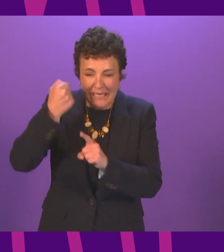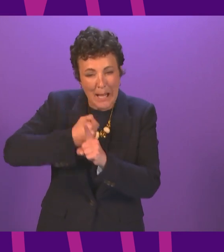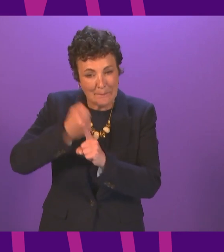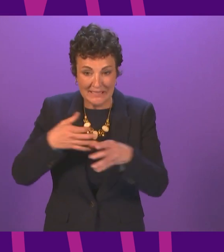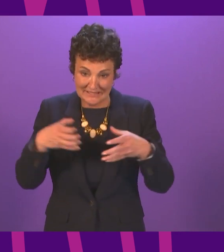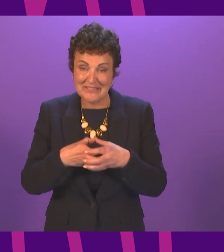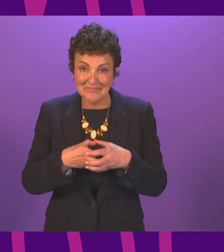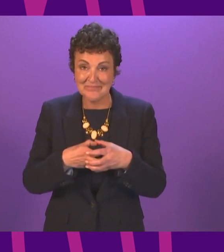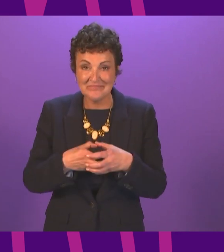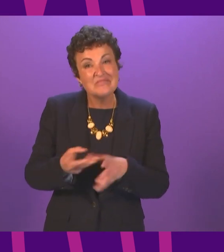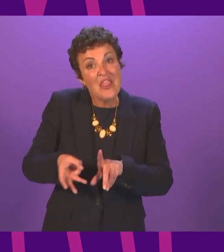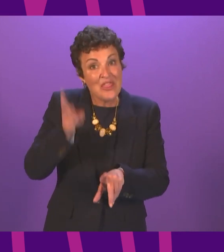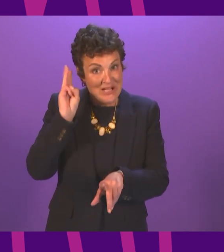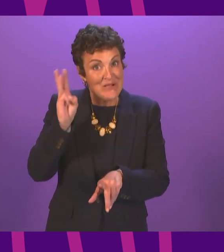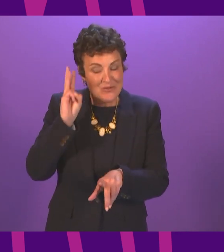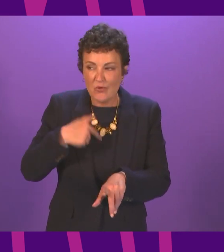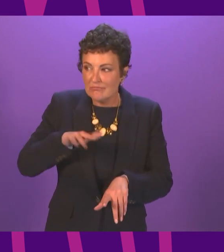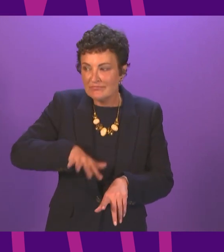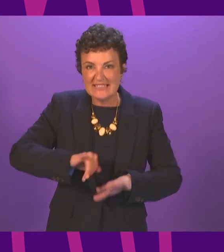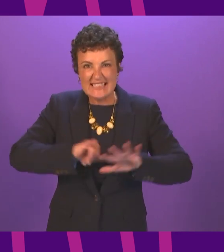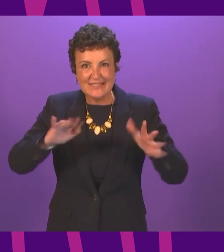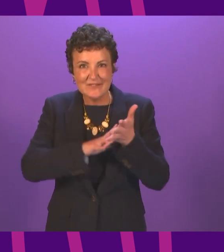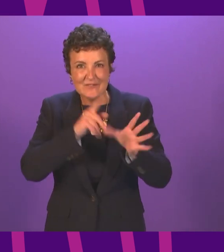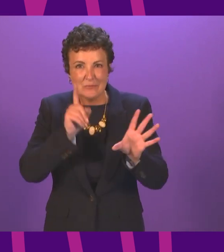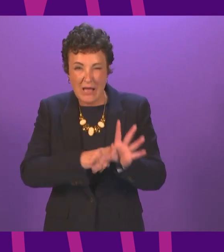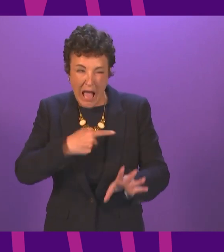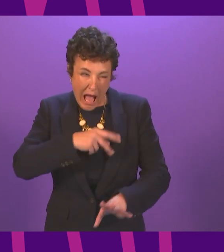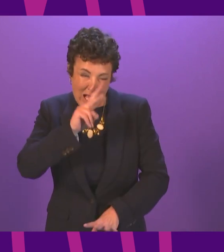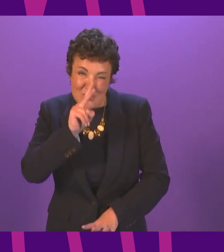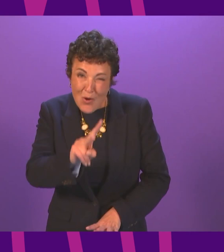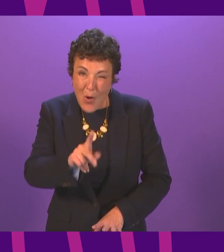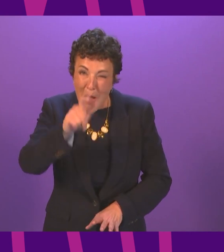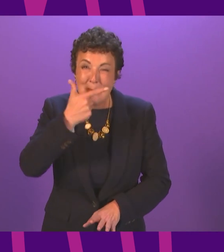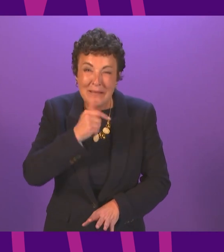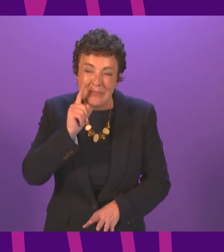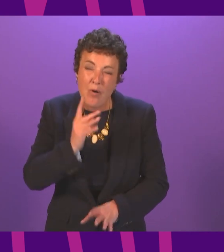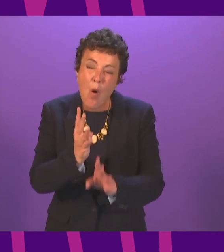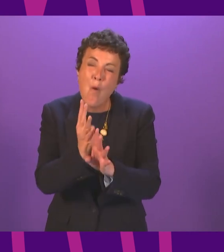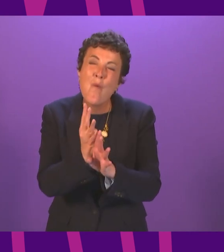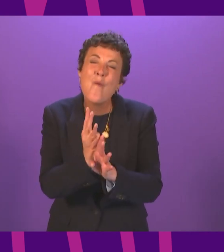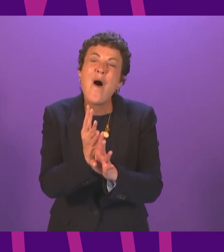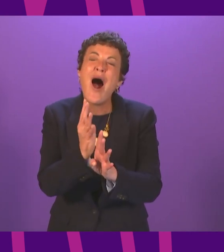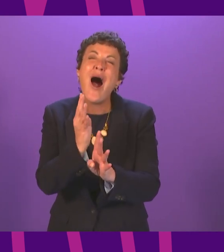three weeks ago like many of us today on the 6th of May I watched people queue to vote all over East